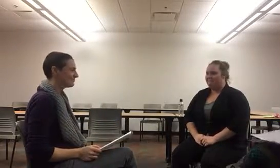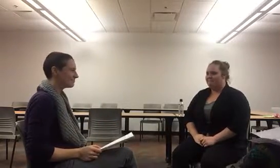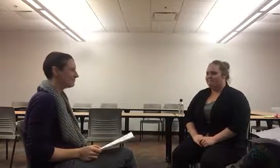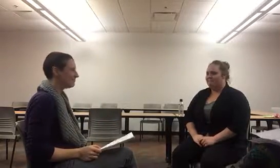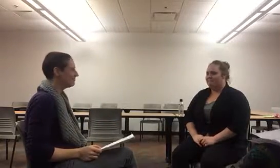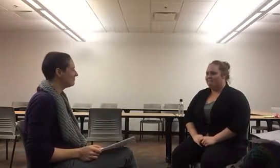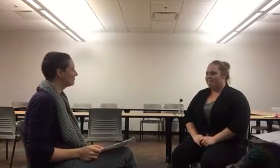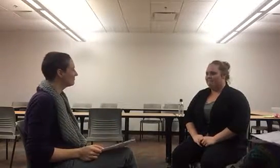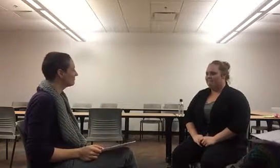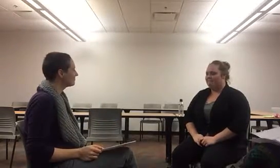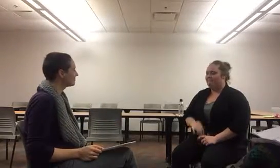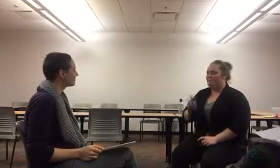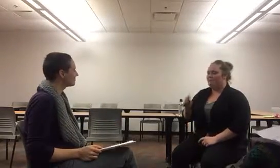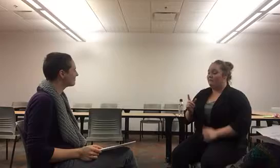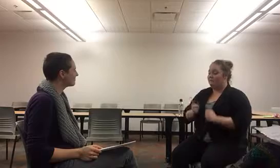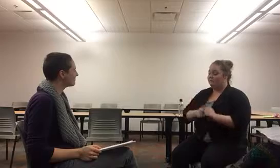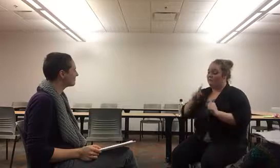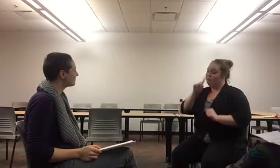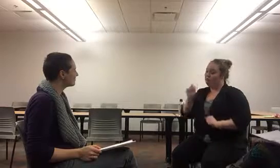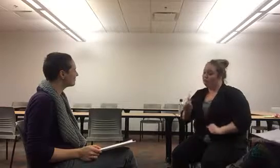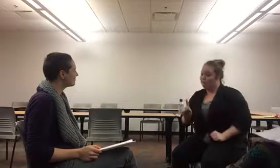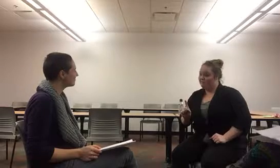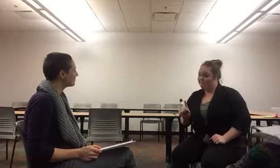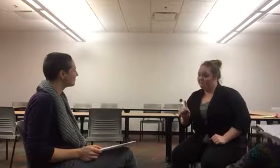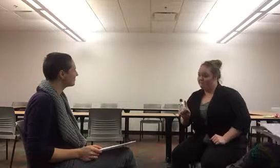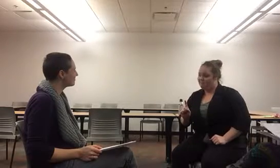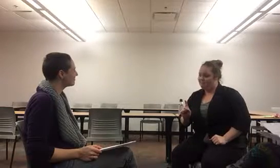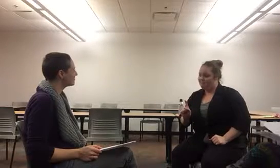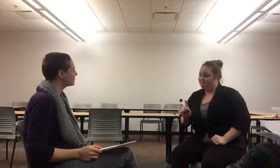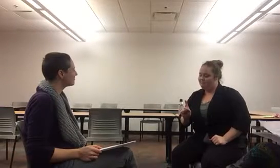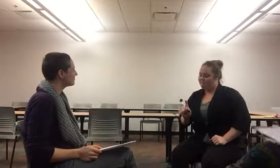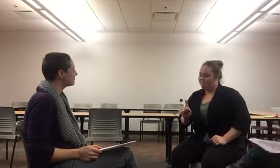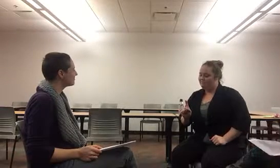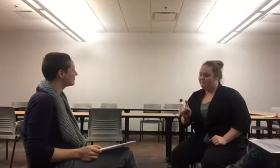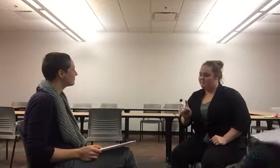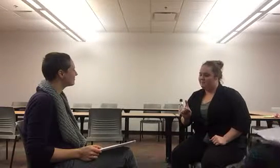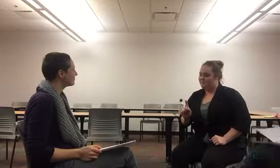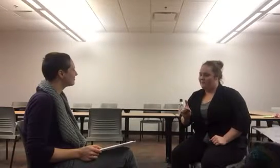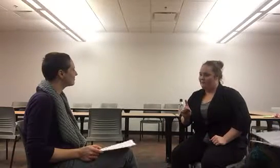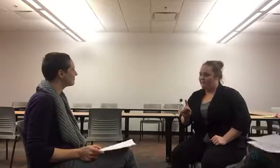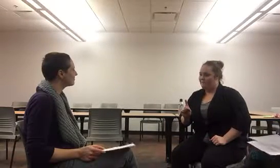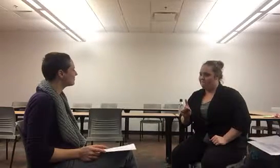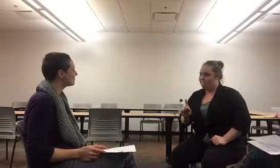All right. My first question is what makes you, or what do you love most about living in Columbus?